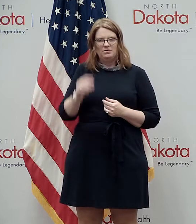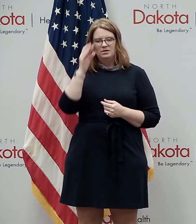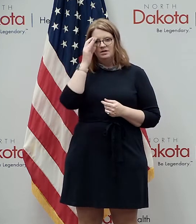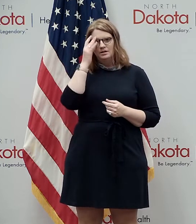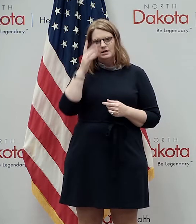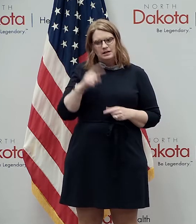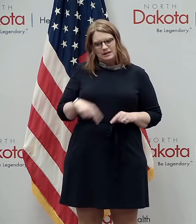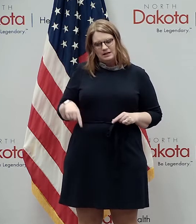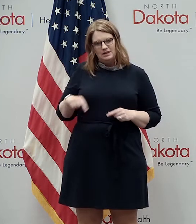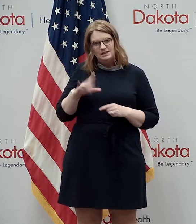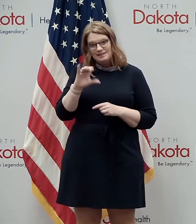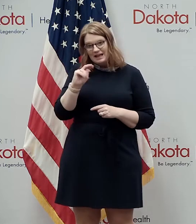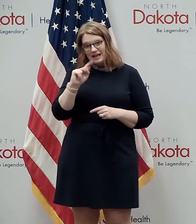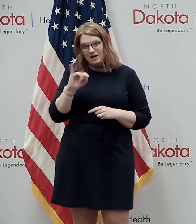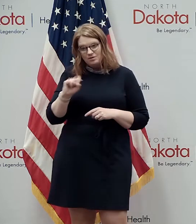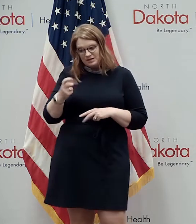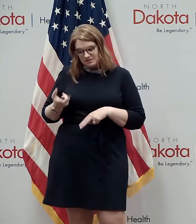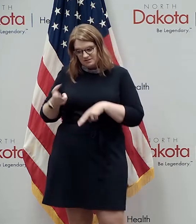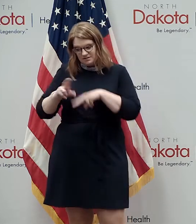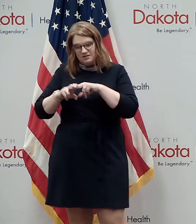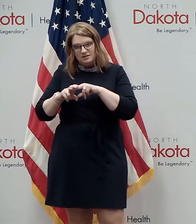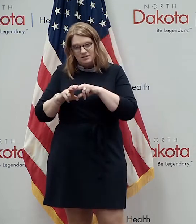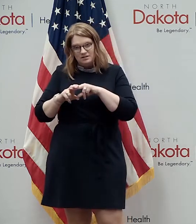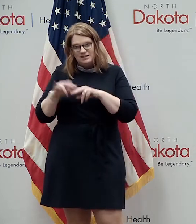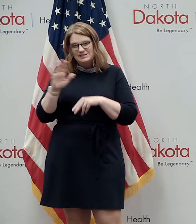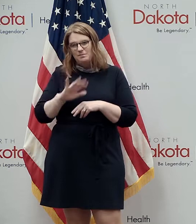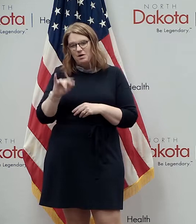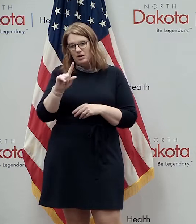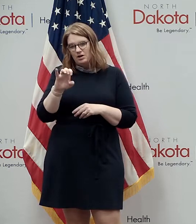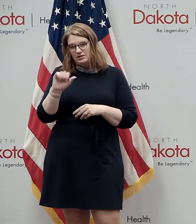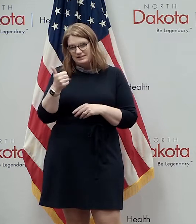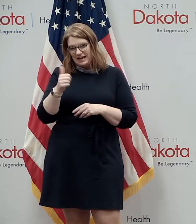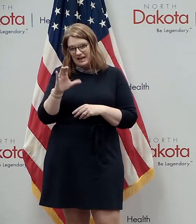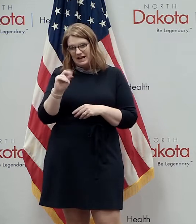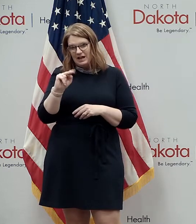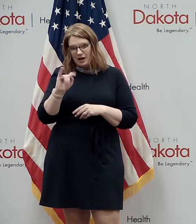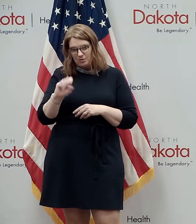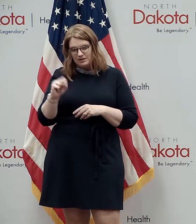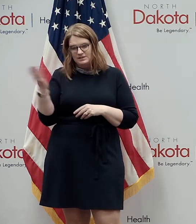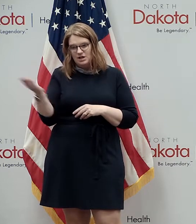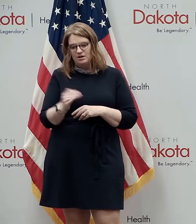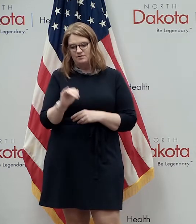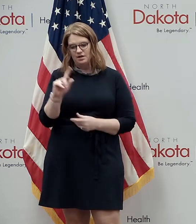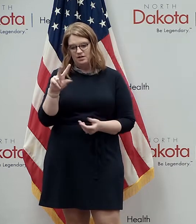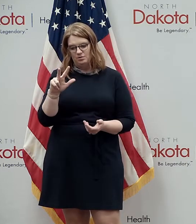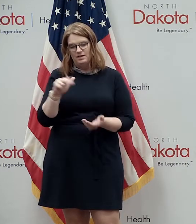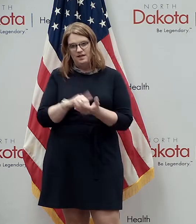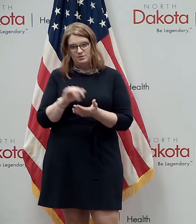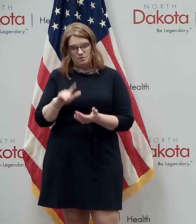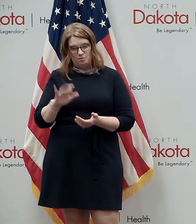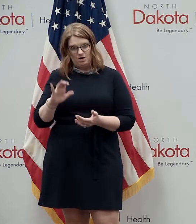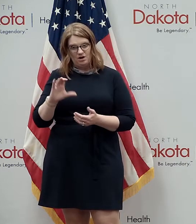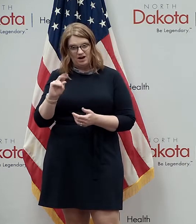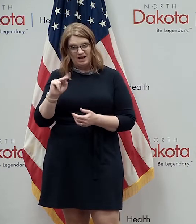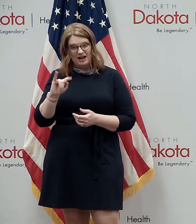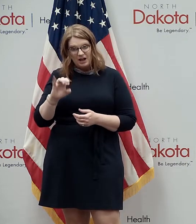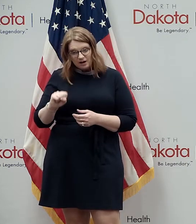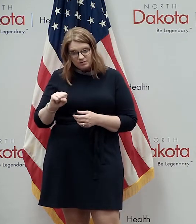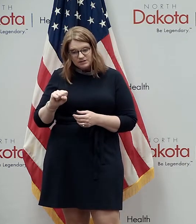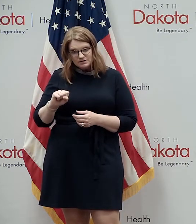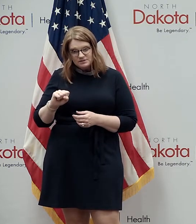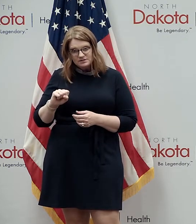counties where the growth is occurring it's about 110 counties out of the over 3100 counties in